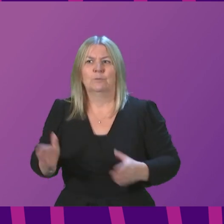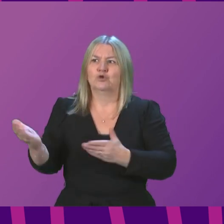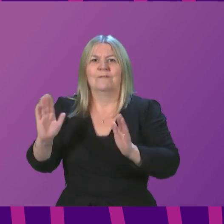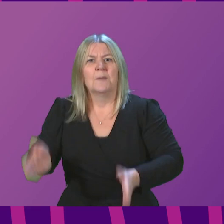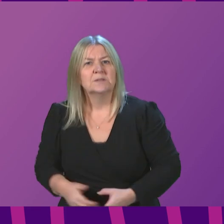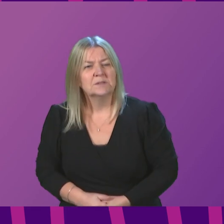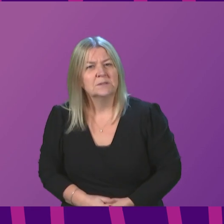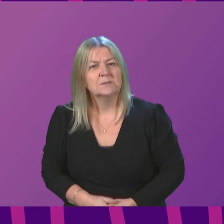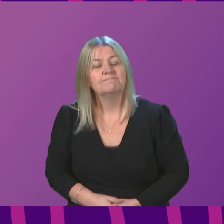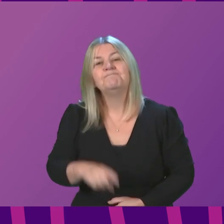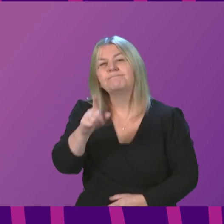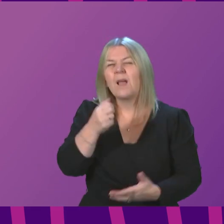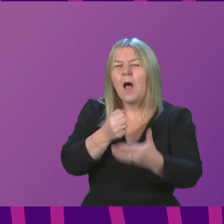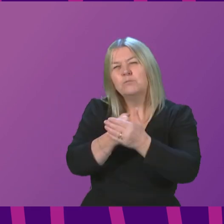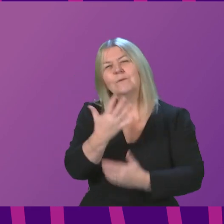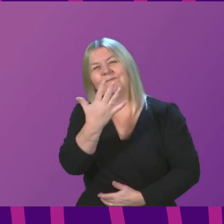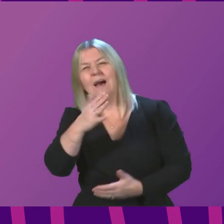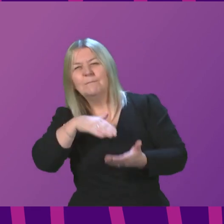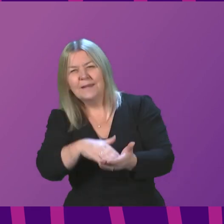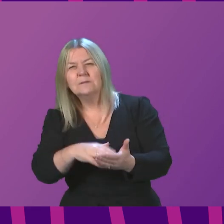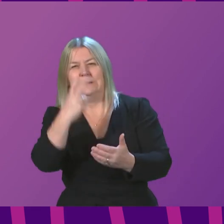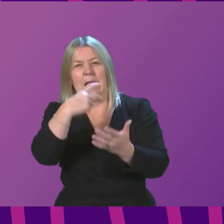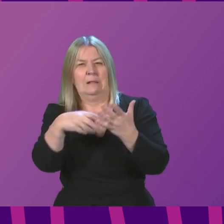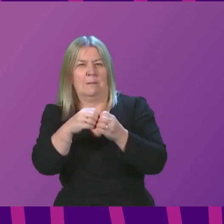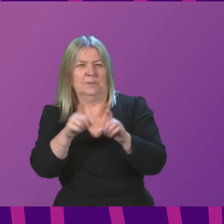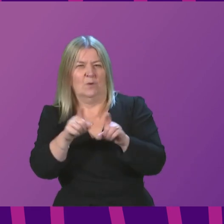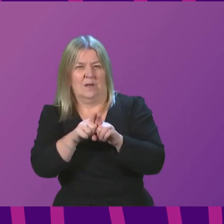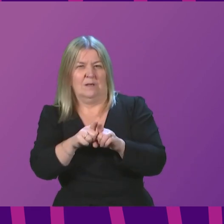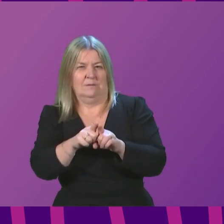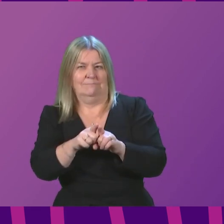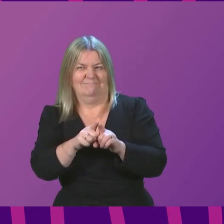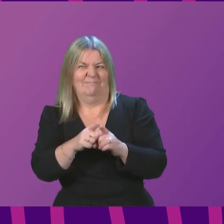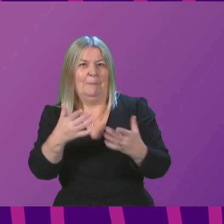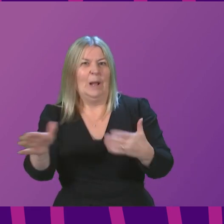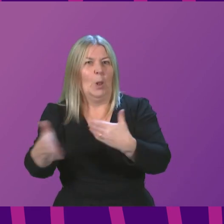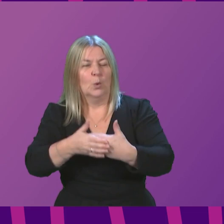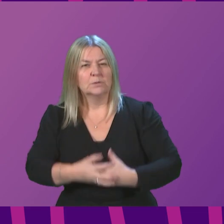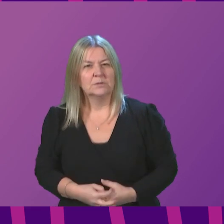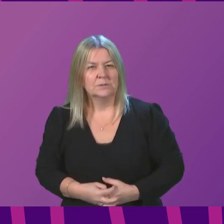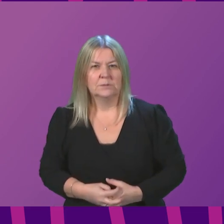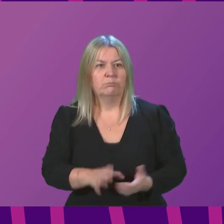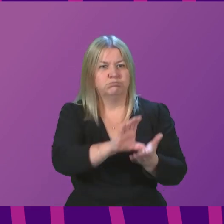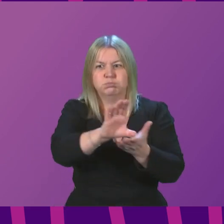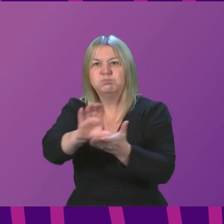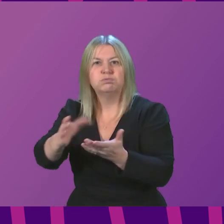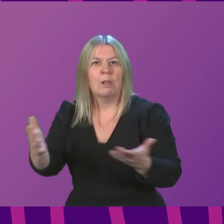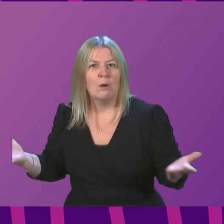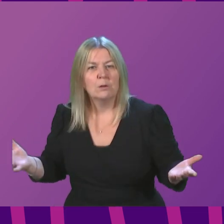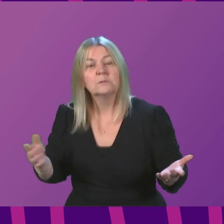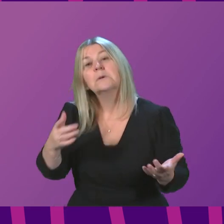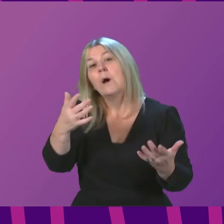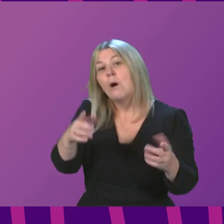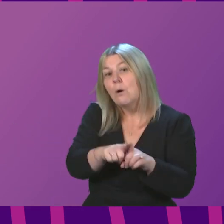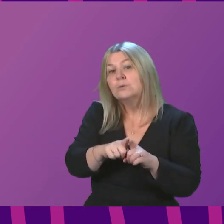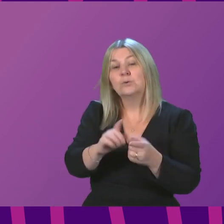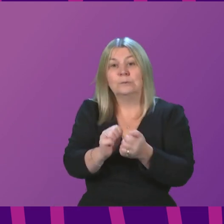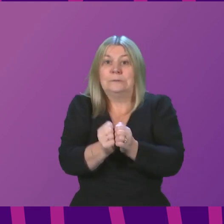Up to £5 million will be allocated to nightclubs required to close. We are also working closely with the sports sector. Sporting